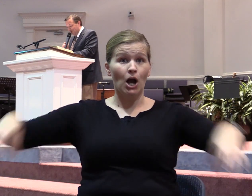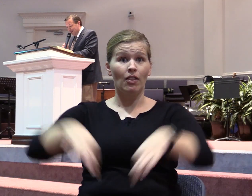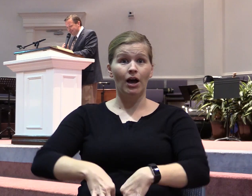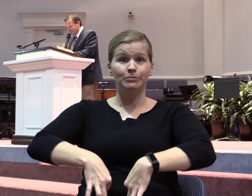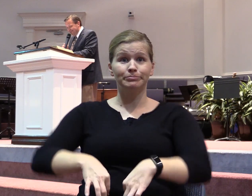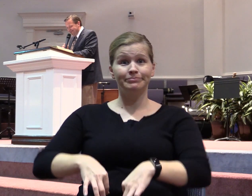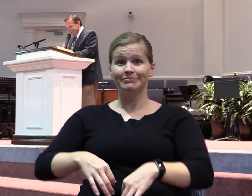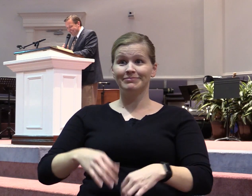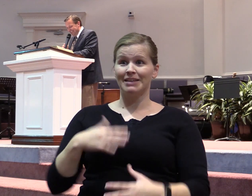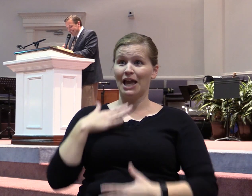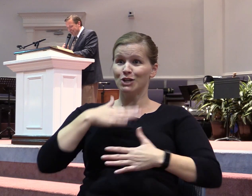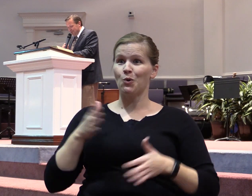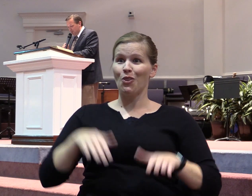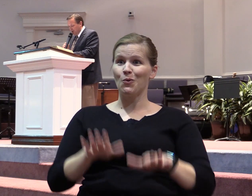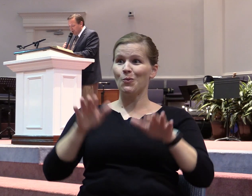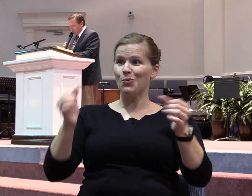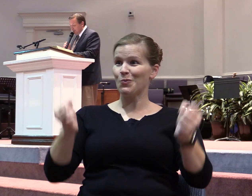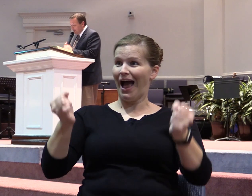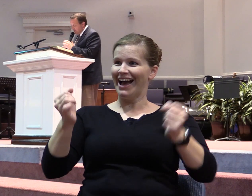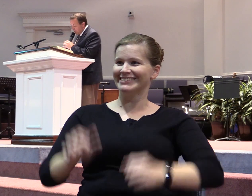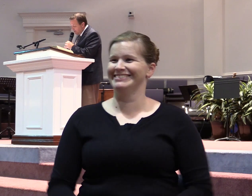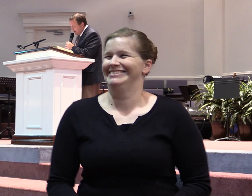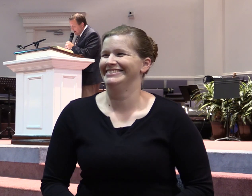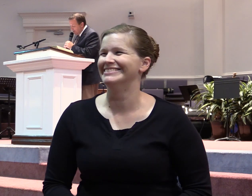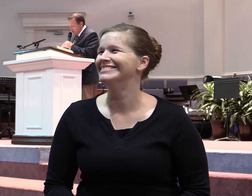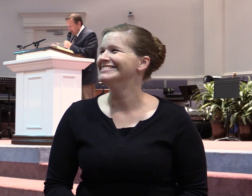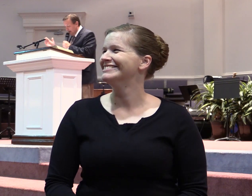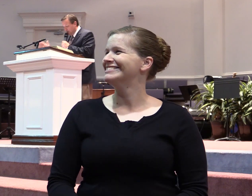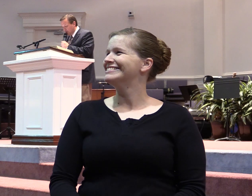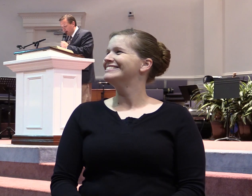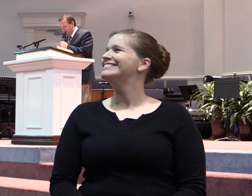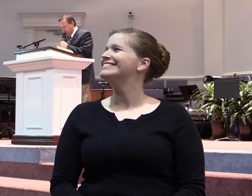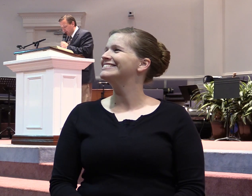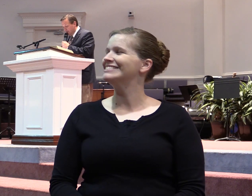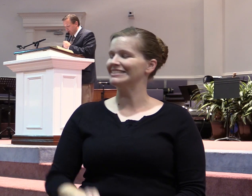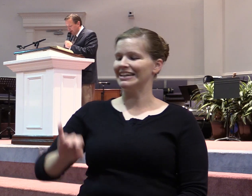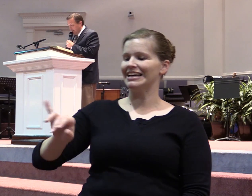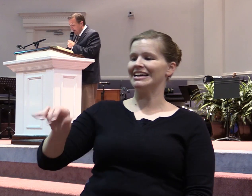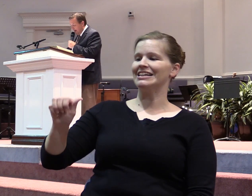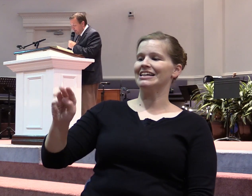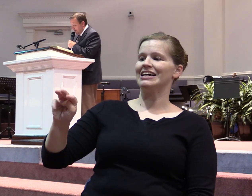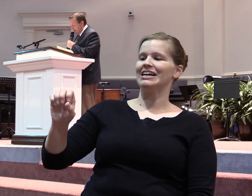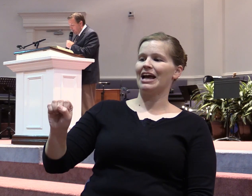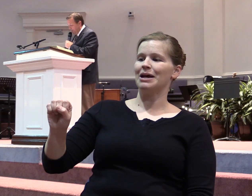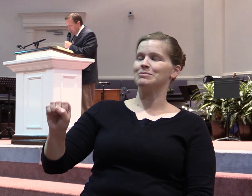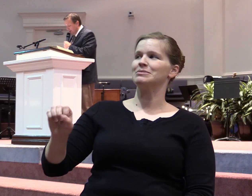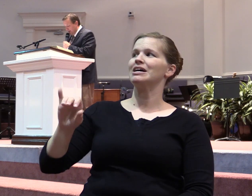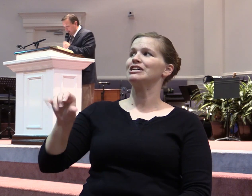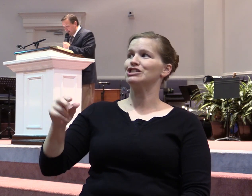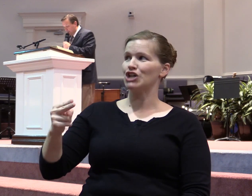ride. Mark chapter 10 verse 35 and James and John, the sons of Zebedee came unto him saying, And